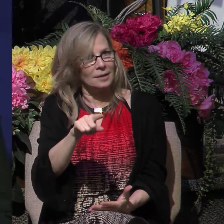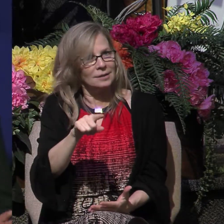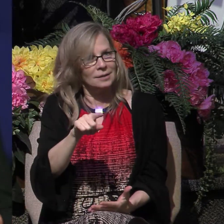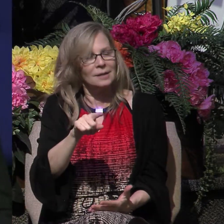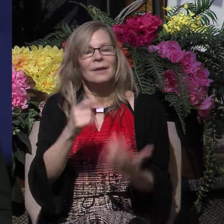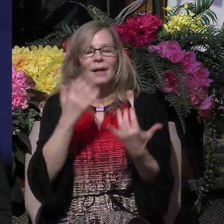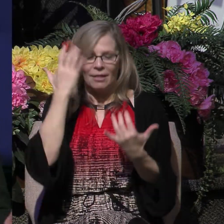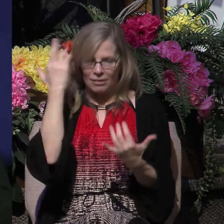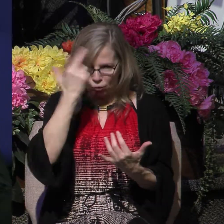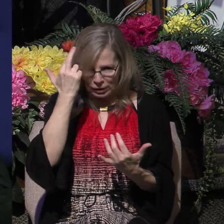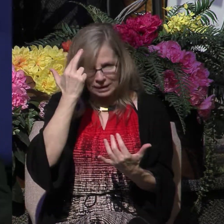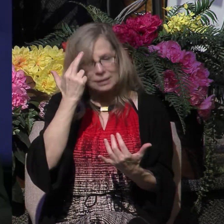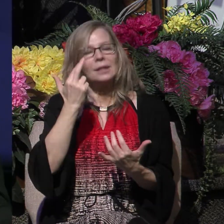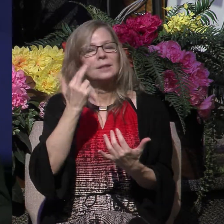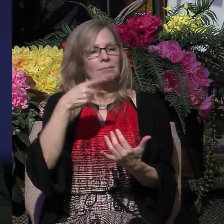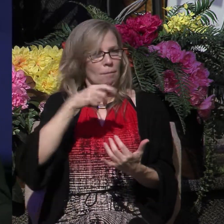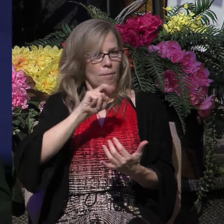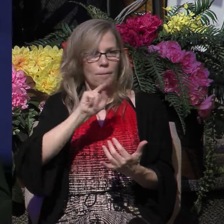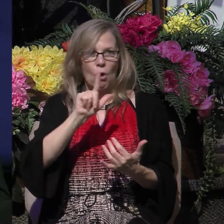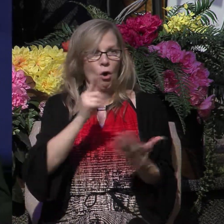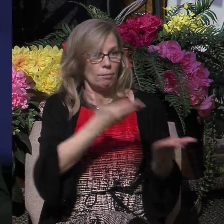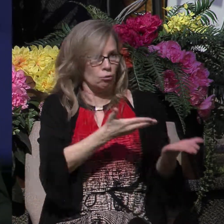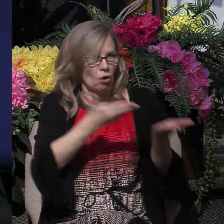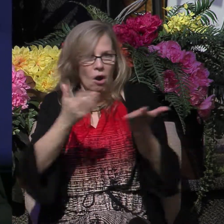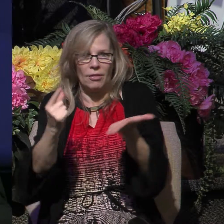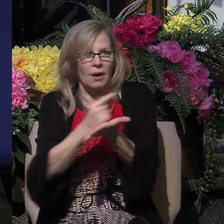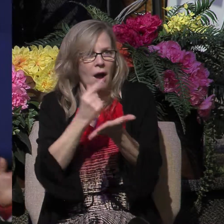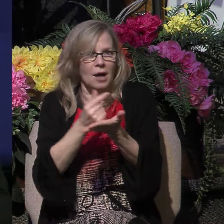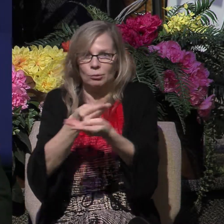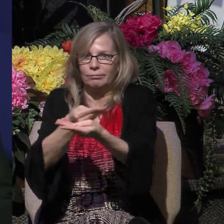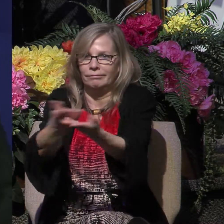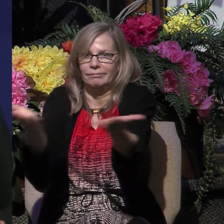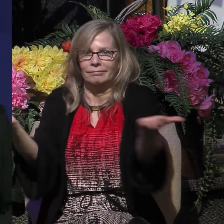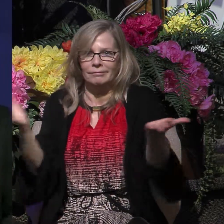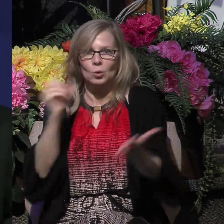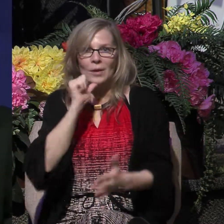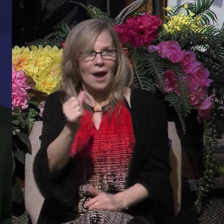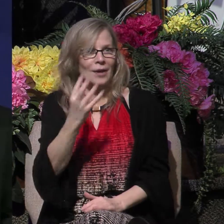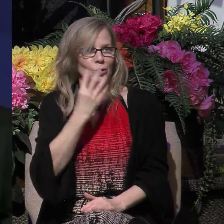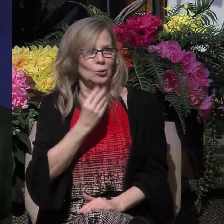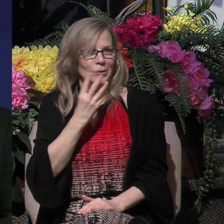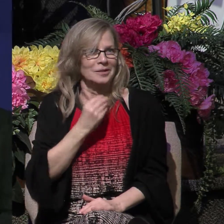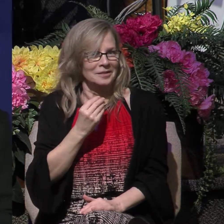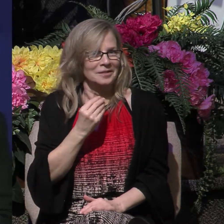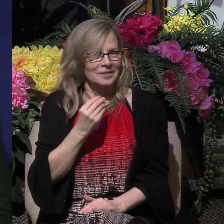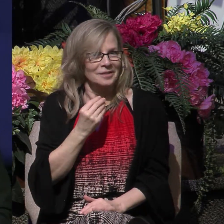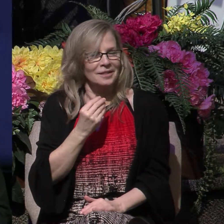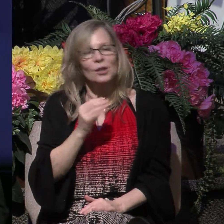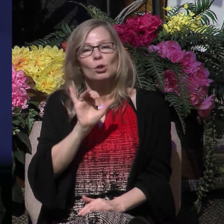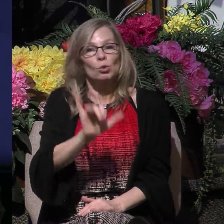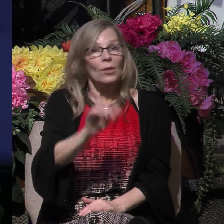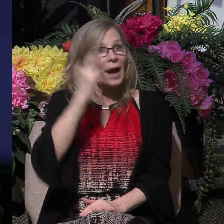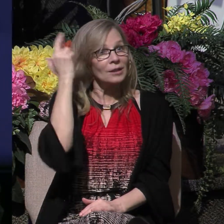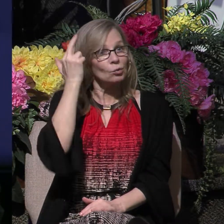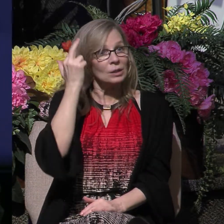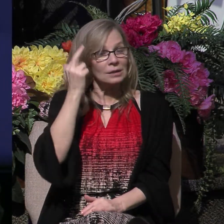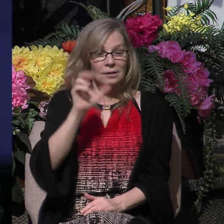take the gospel to the Gentiles of his day. And thus the reason that in Acts 16, we find the